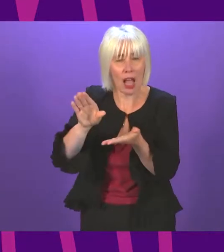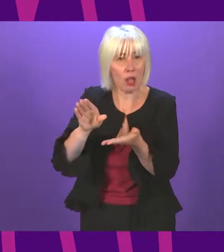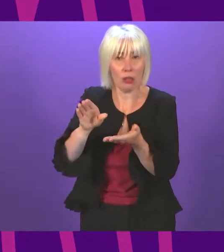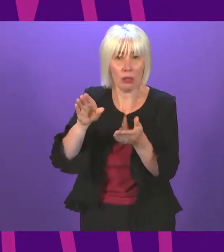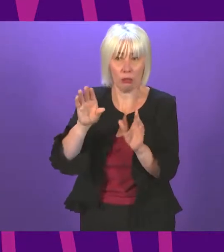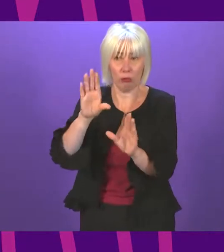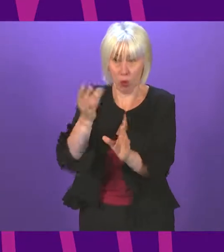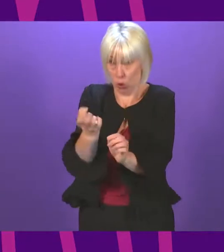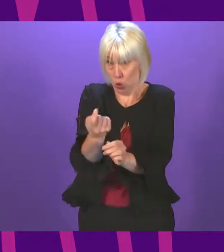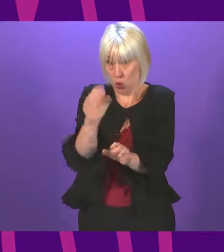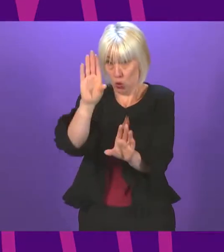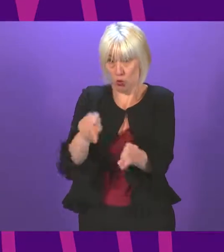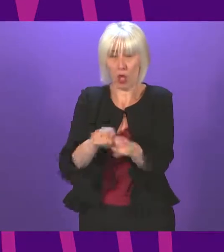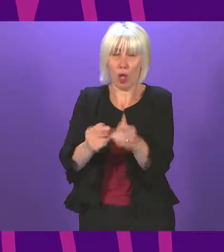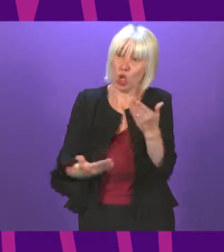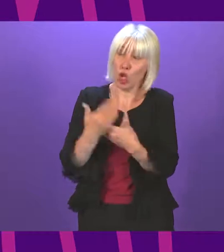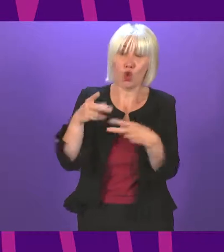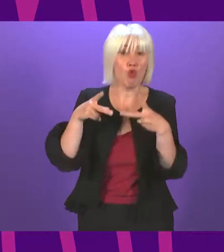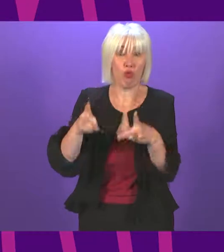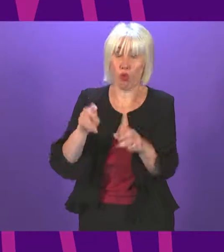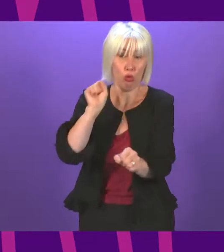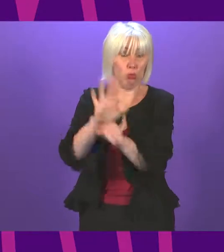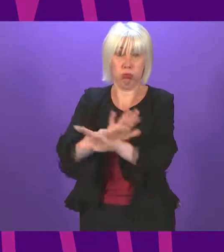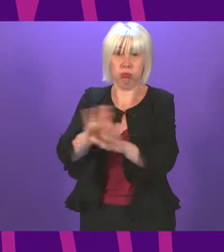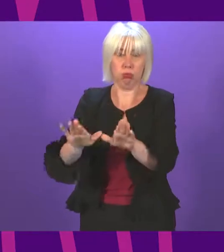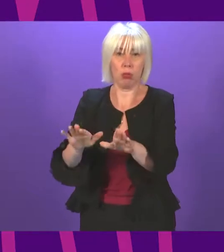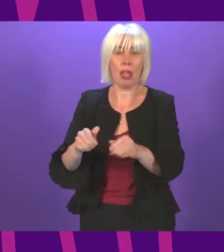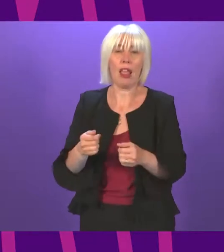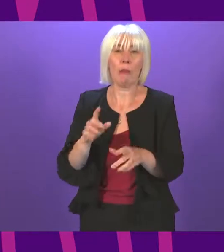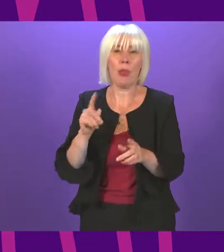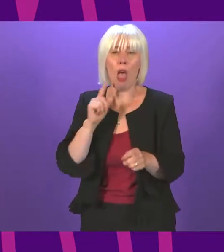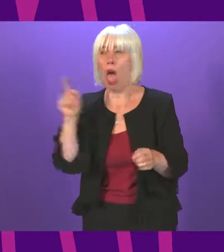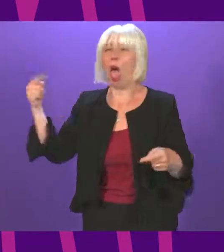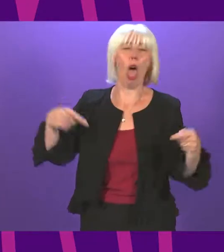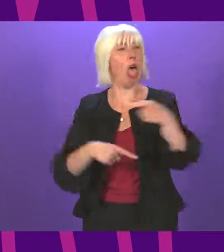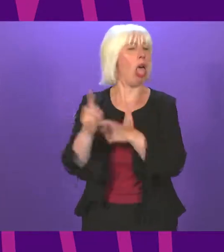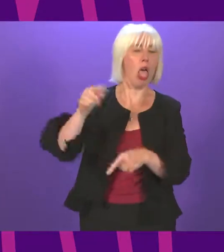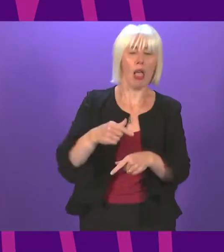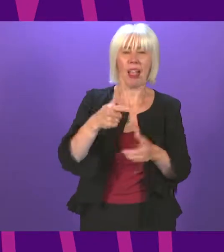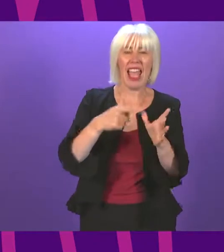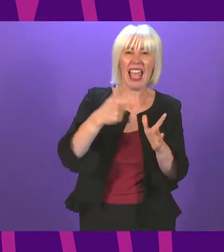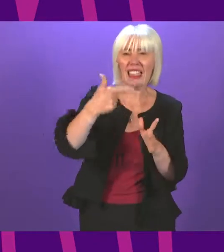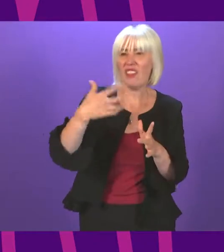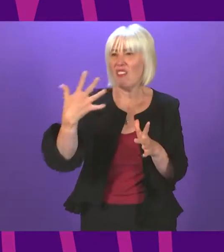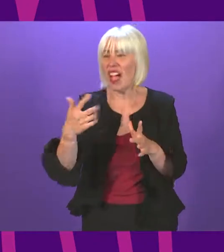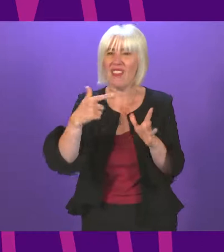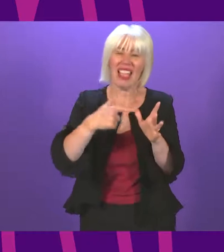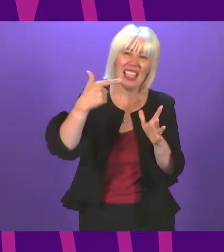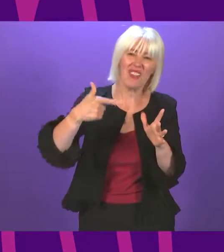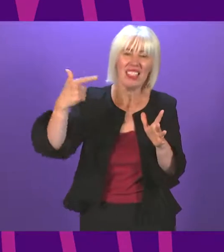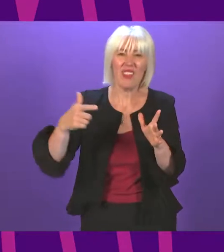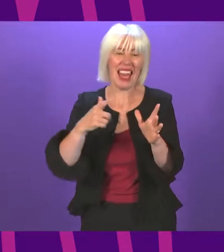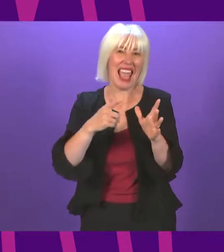any SNP member listening to the First Minister trying to dodge questions about the future of the A75, the A77, the A9 and the